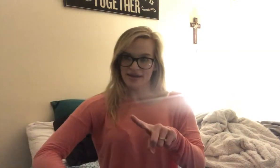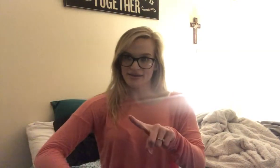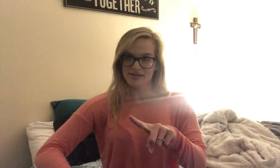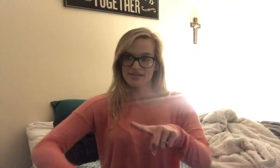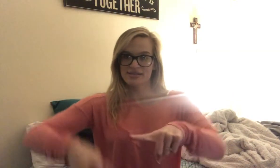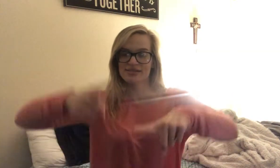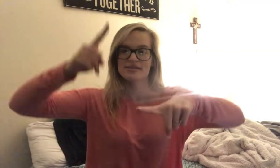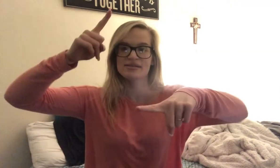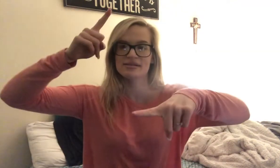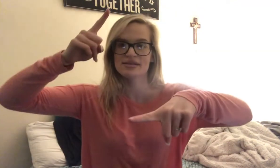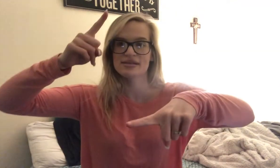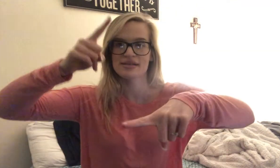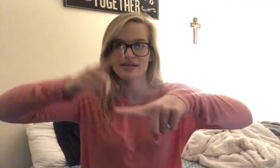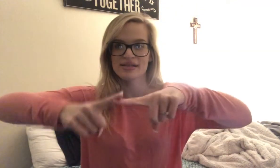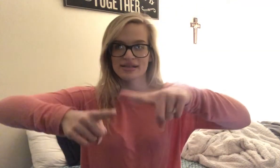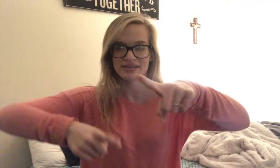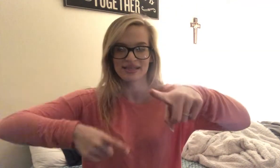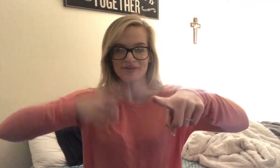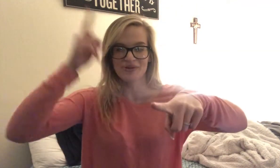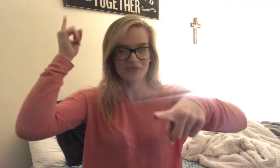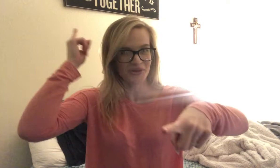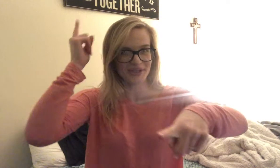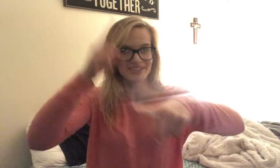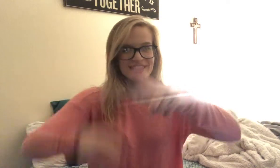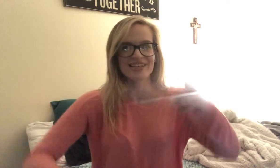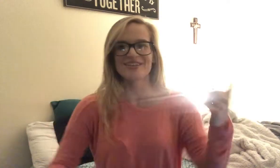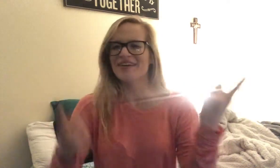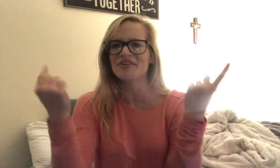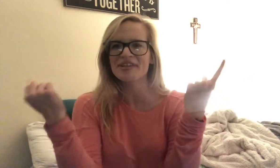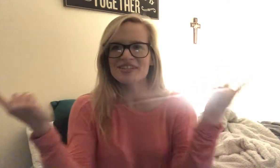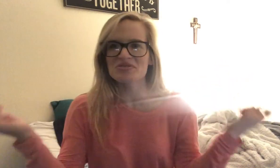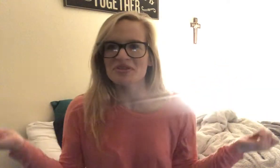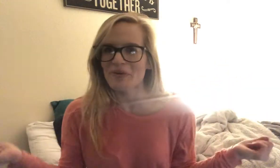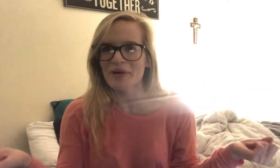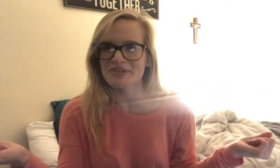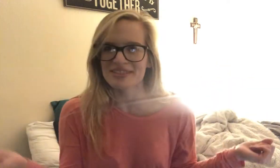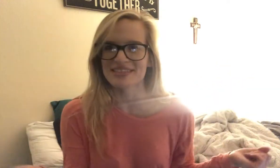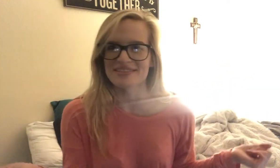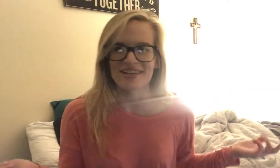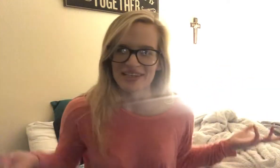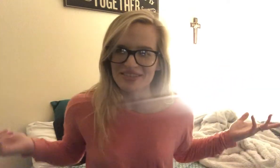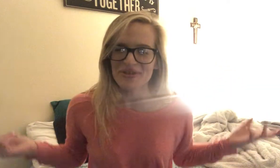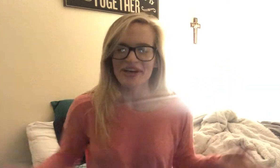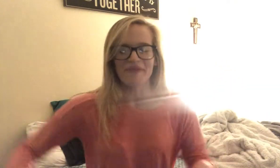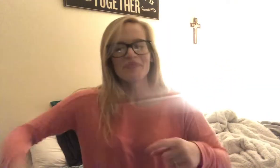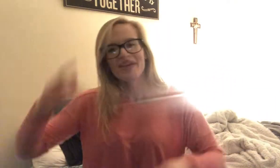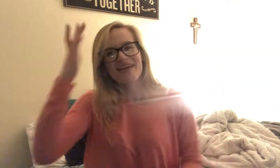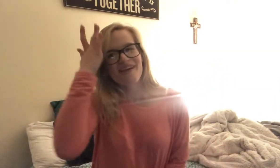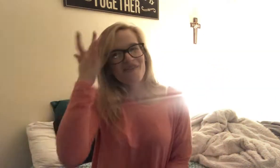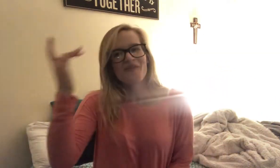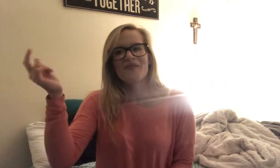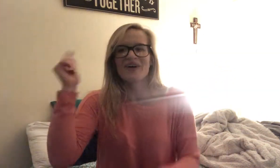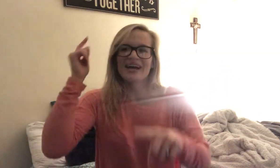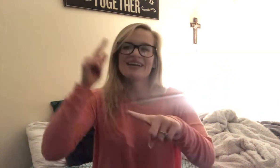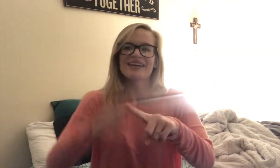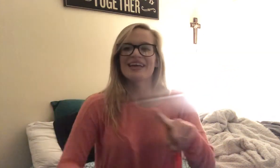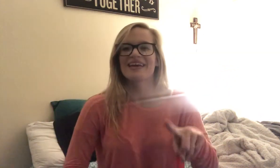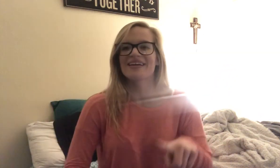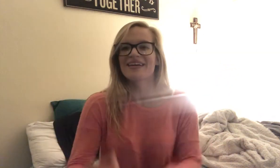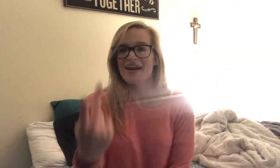Can't. Hit one pointer to the other. Everything is with the pointers in this song. I swear. Why. Can't.